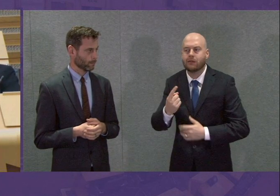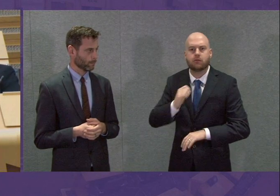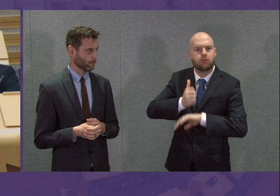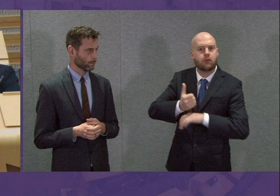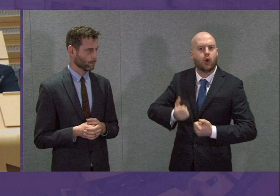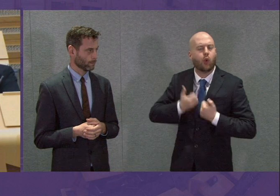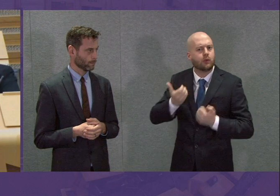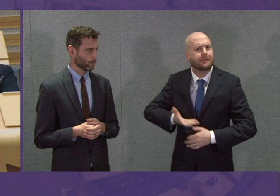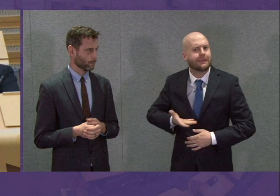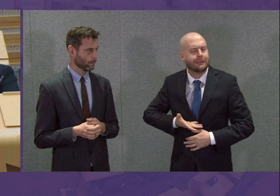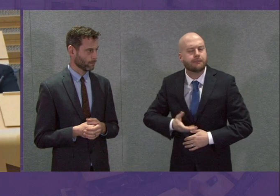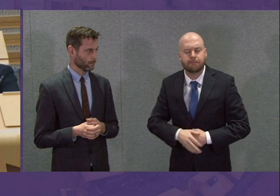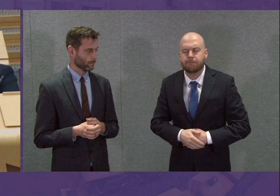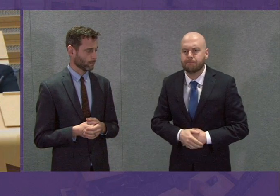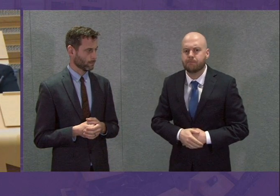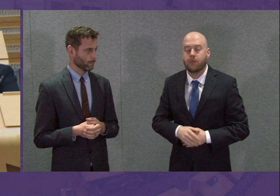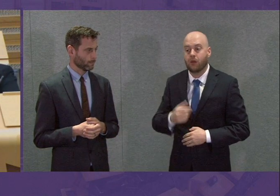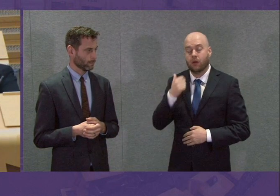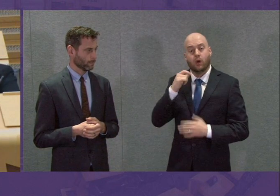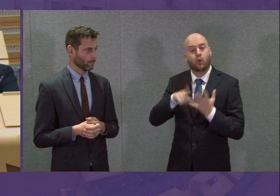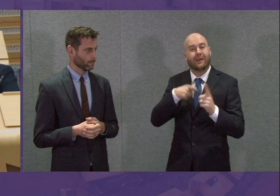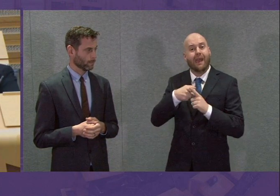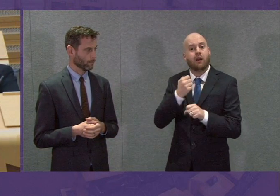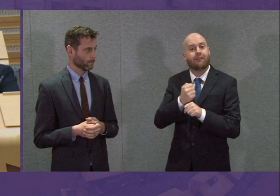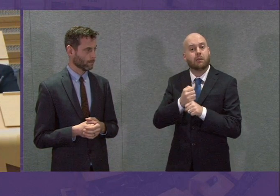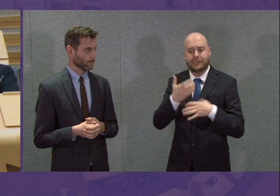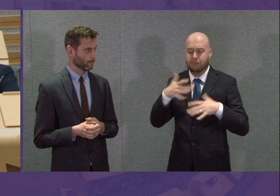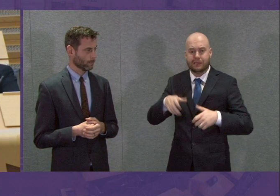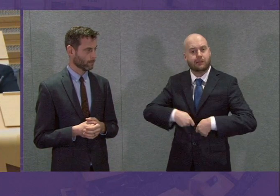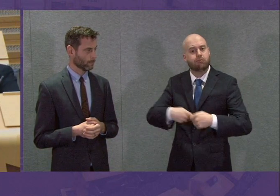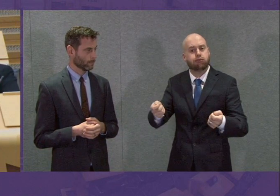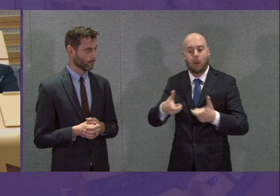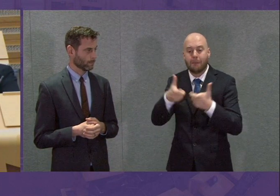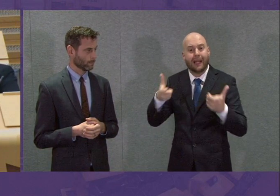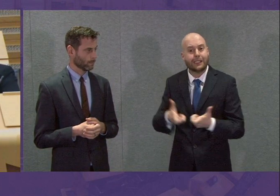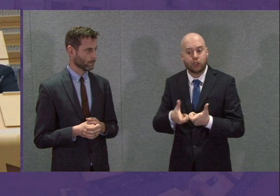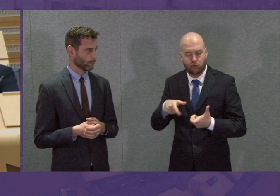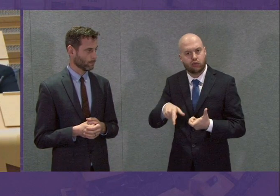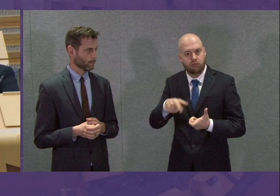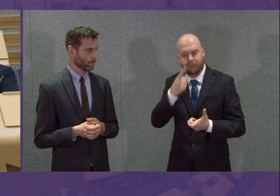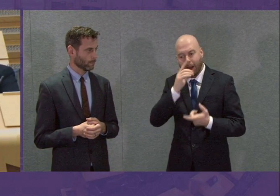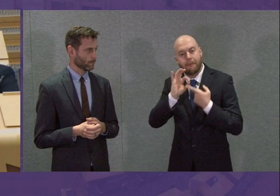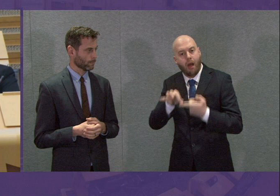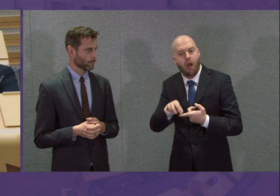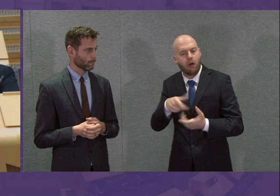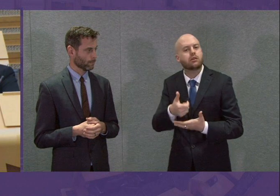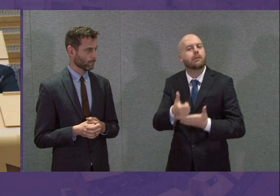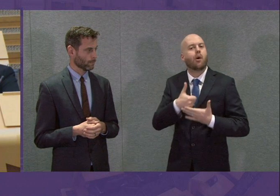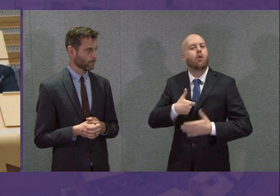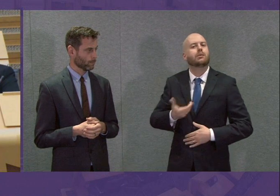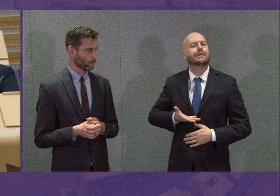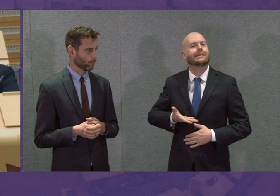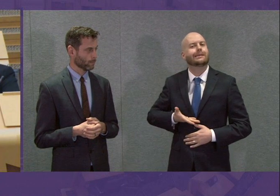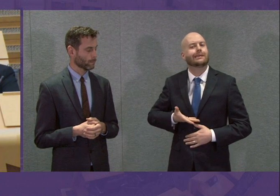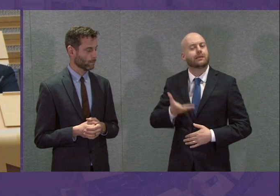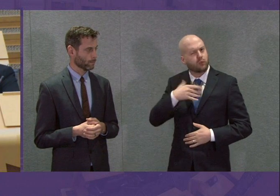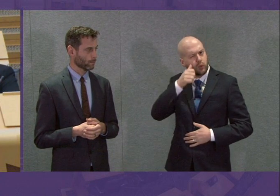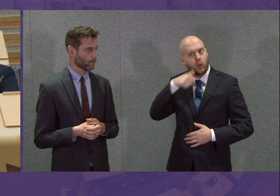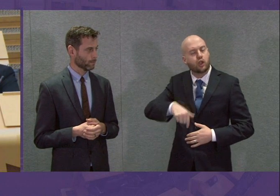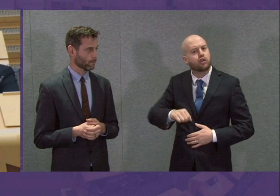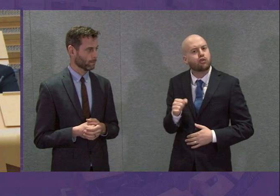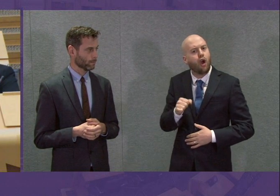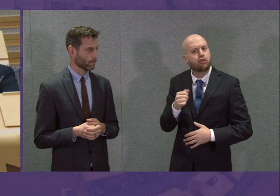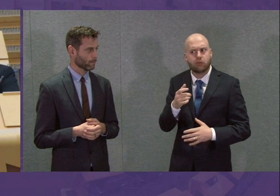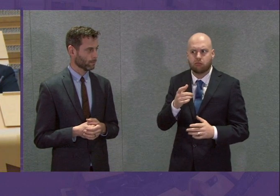package of financial measures to support business. Scottish businesses face the toughest of times, but we know can, will and must bounce back and